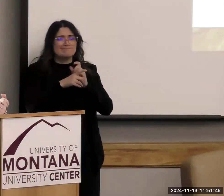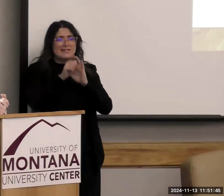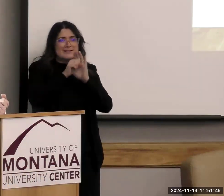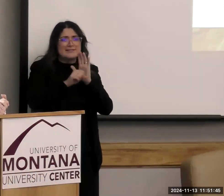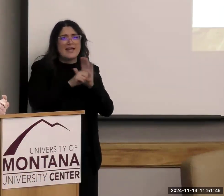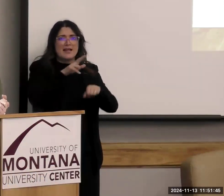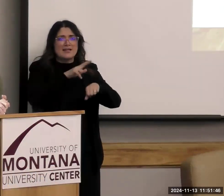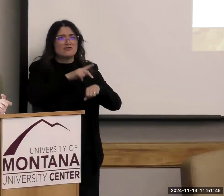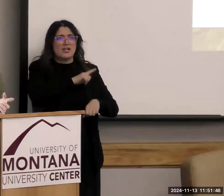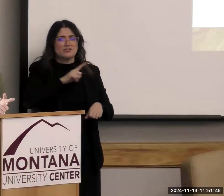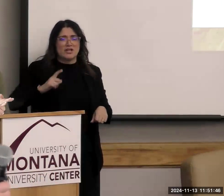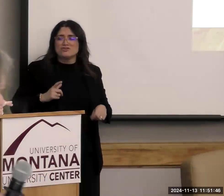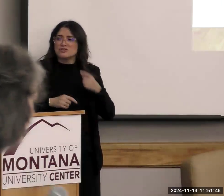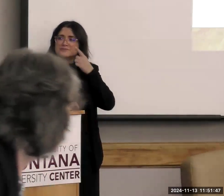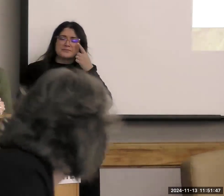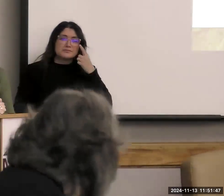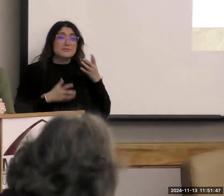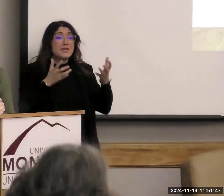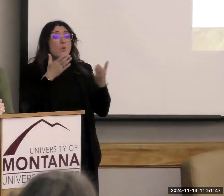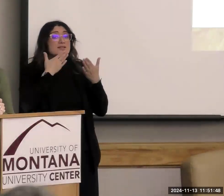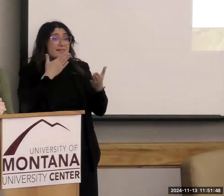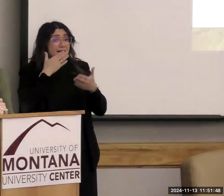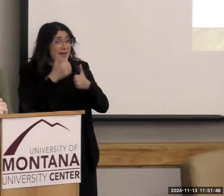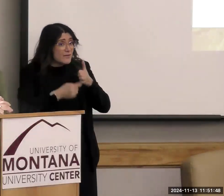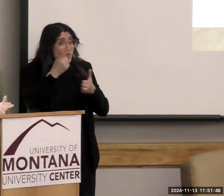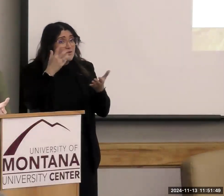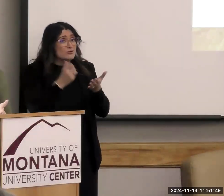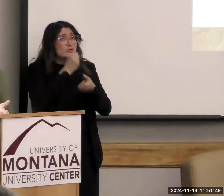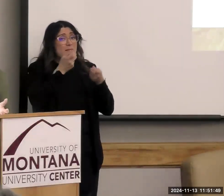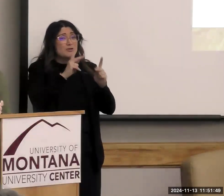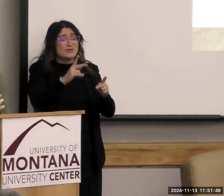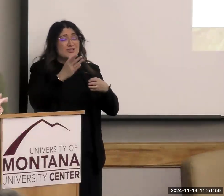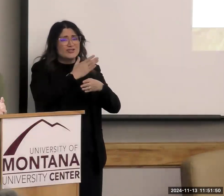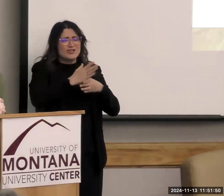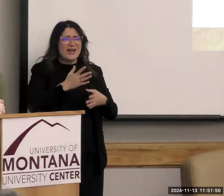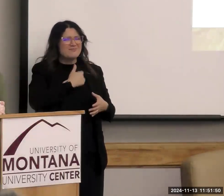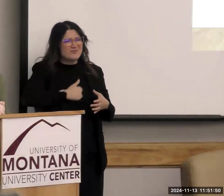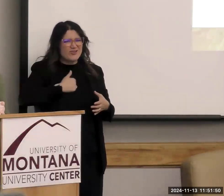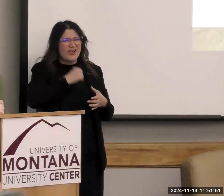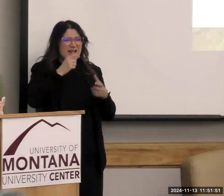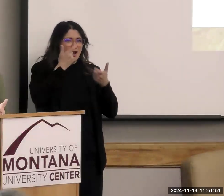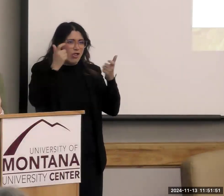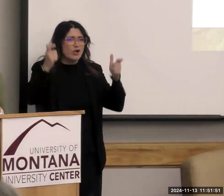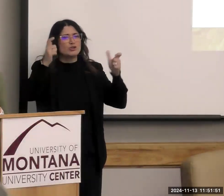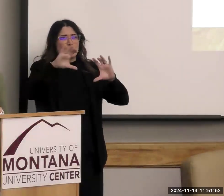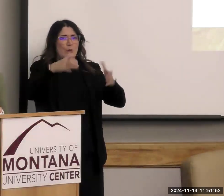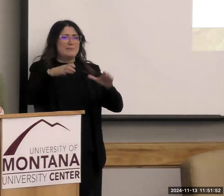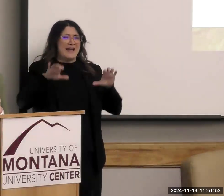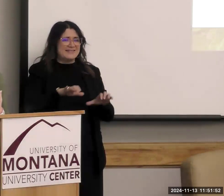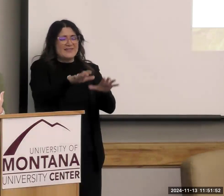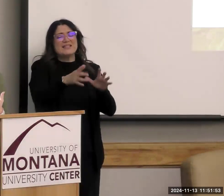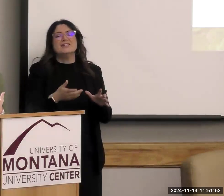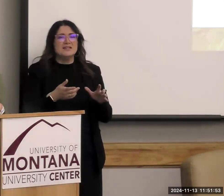I'd like to thank everyone that took the opportunity to share. I hate that we weren't able to do a larger group activity, but hopefully you can